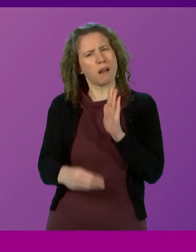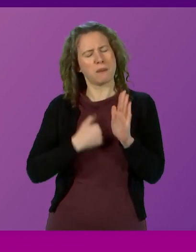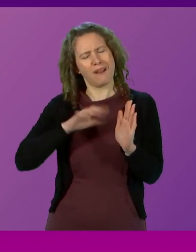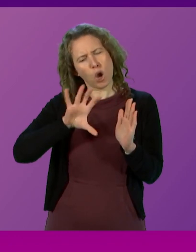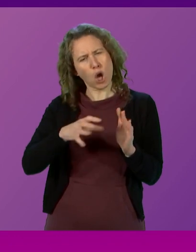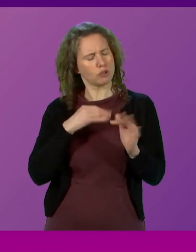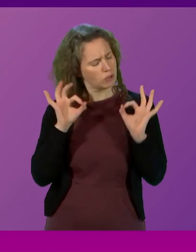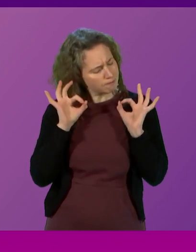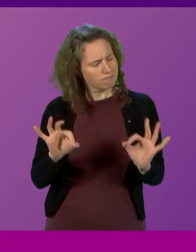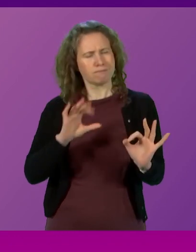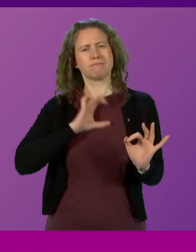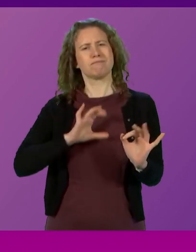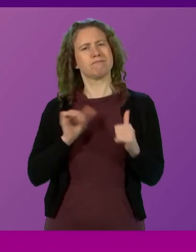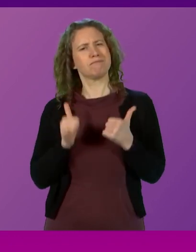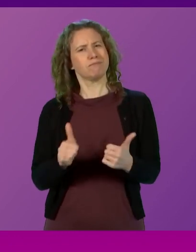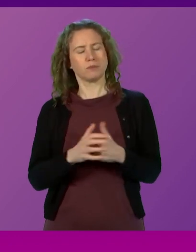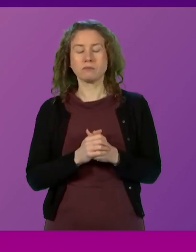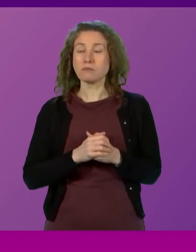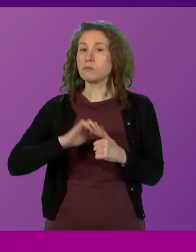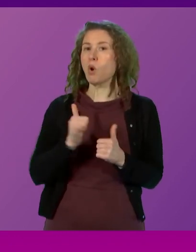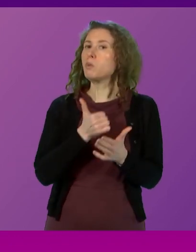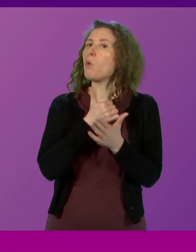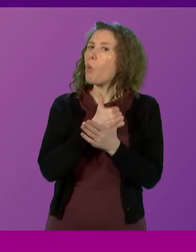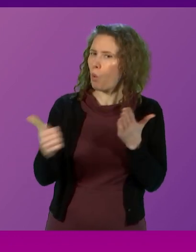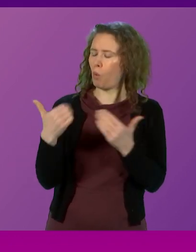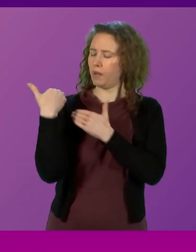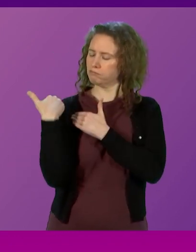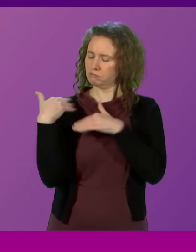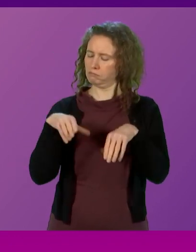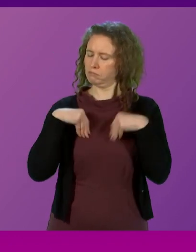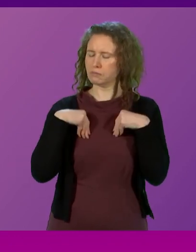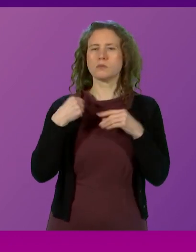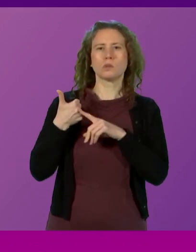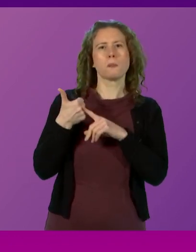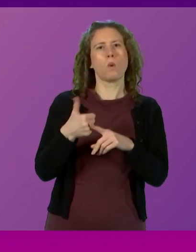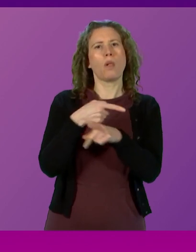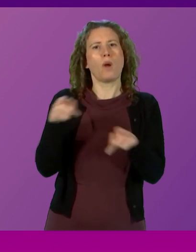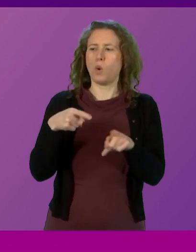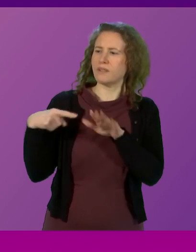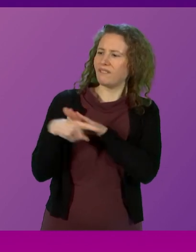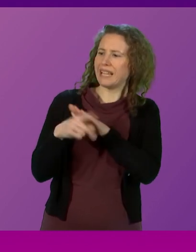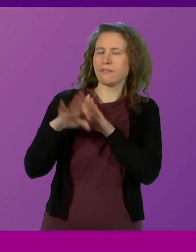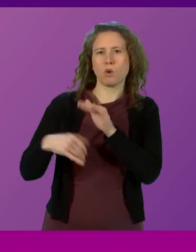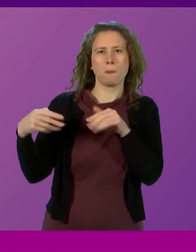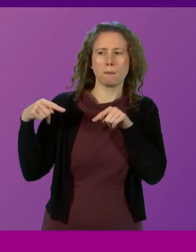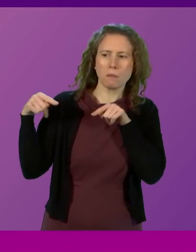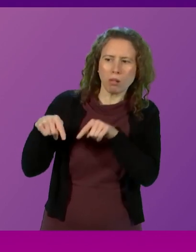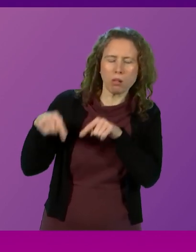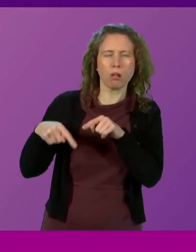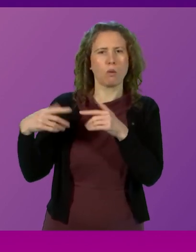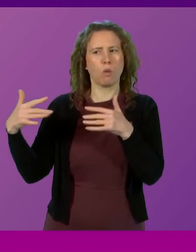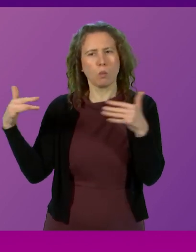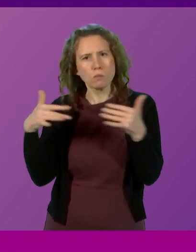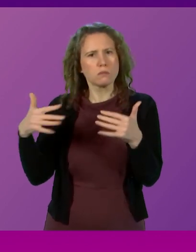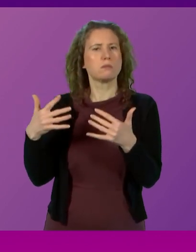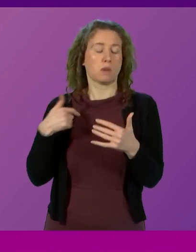at its very best. Scotland will always play our part in supporting those fleeing conflict and persecution we